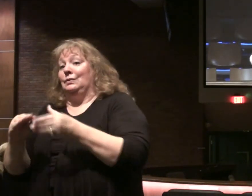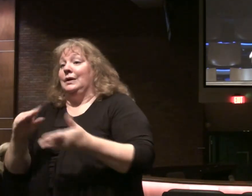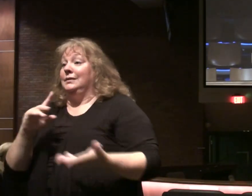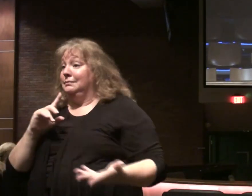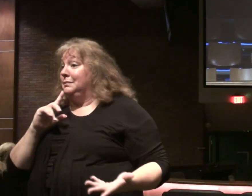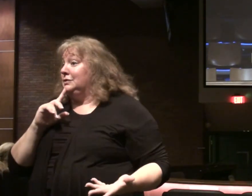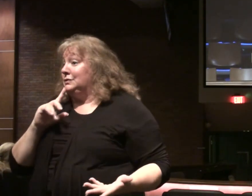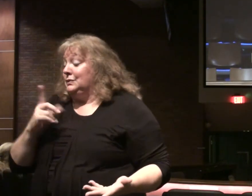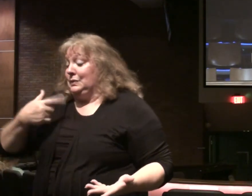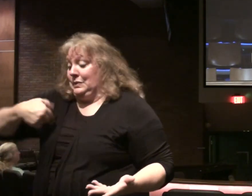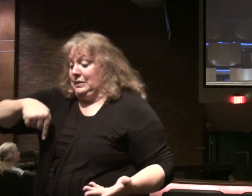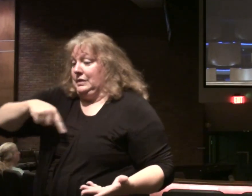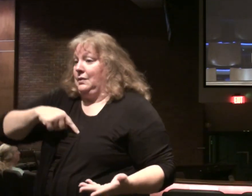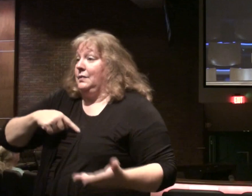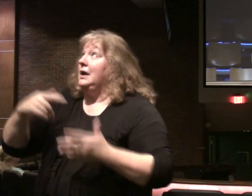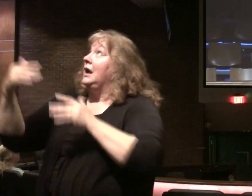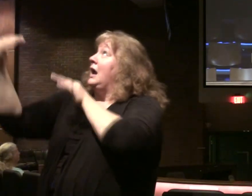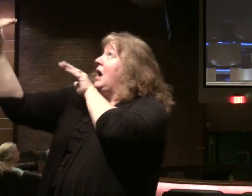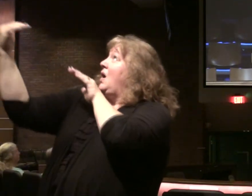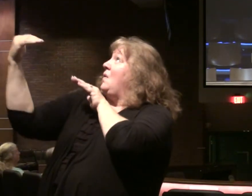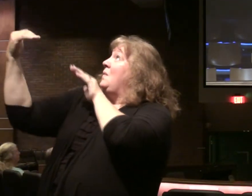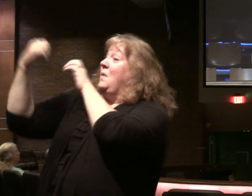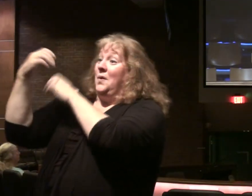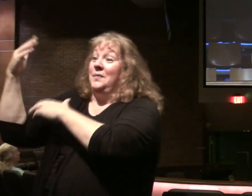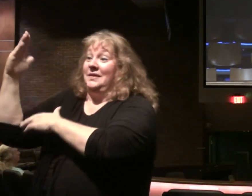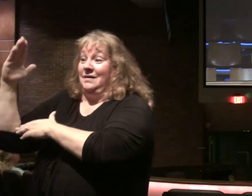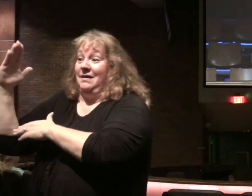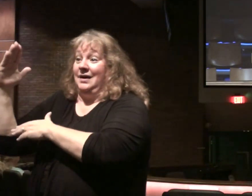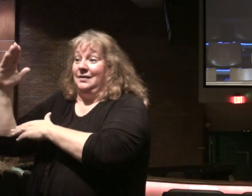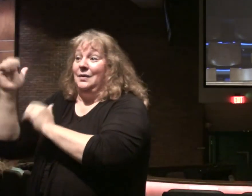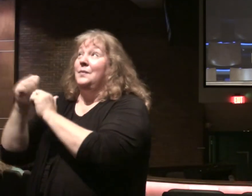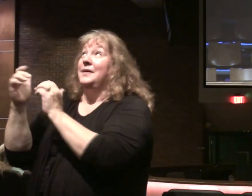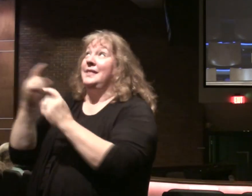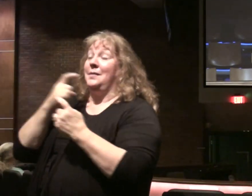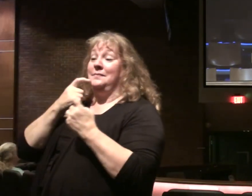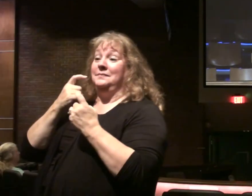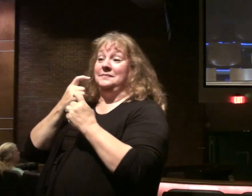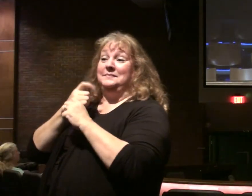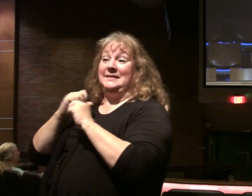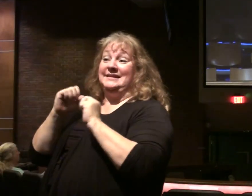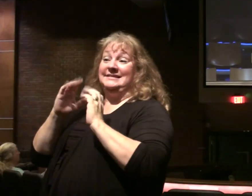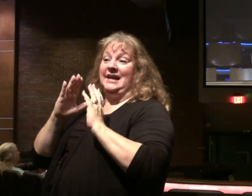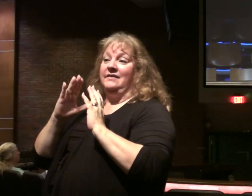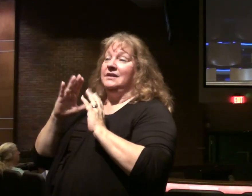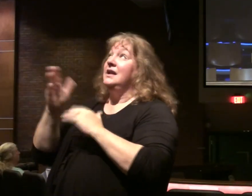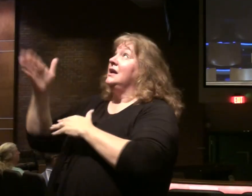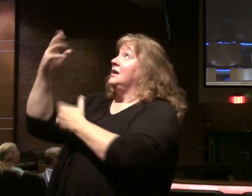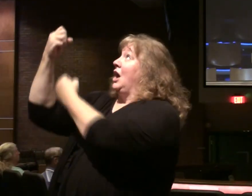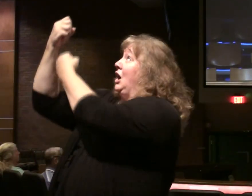that we are at war with God in our natural state. Romans 1.18 says,